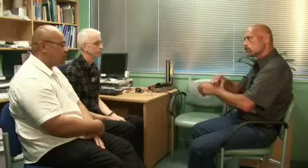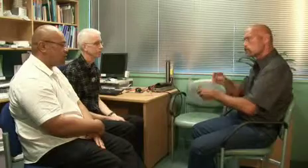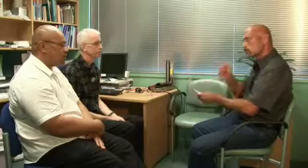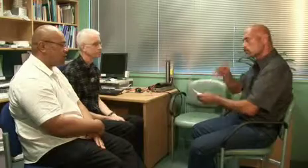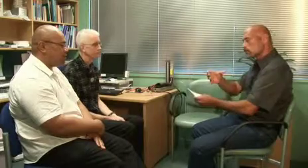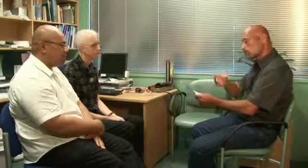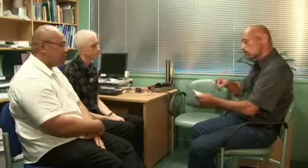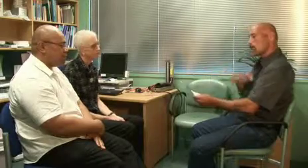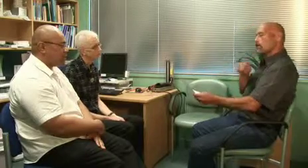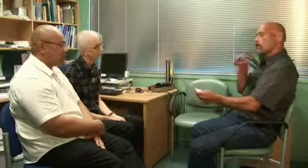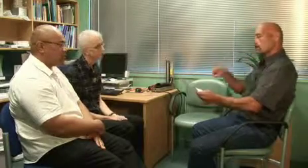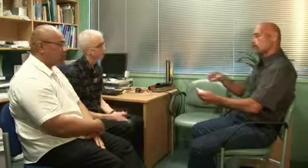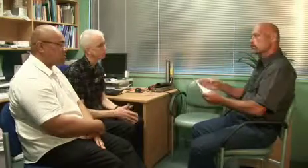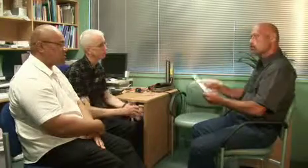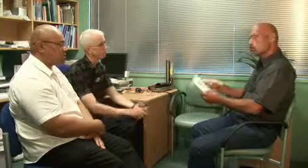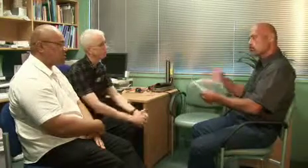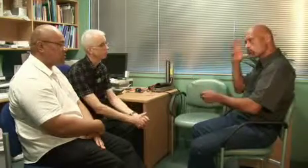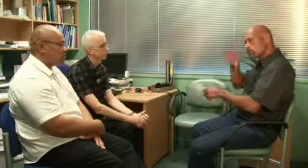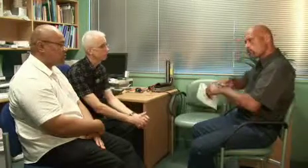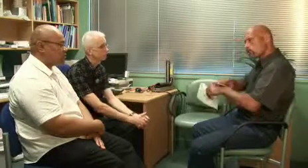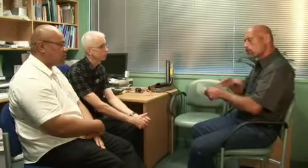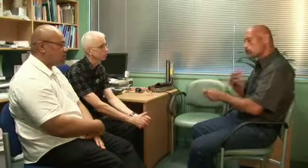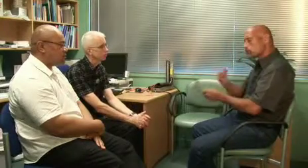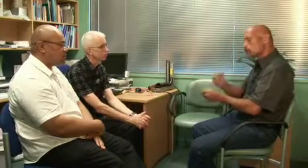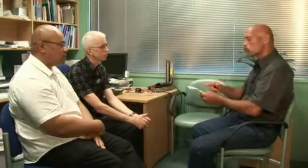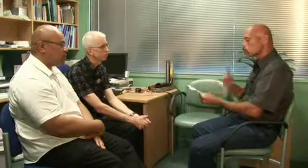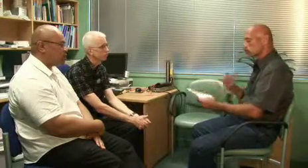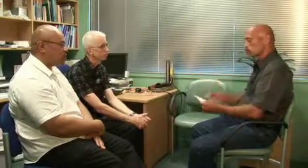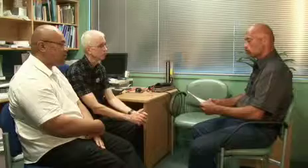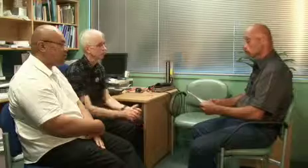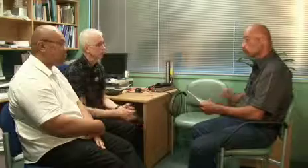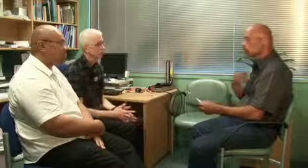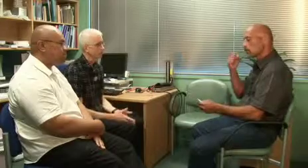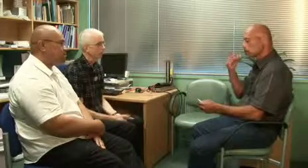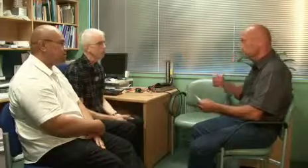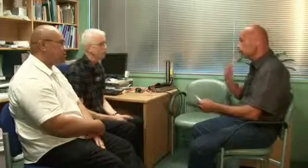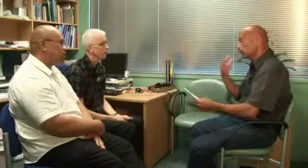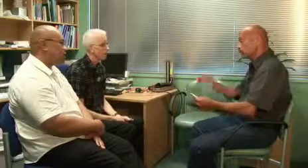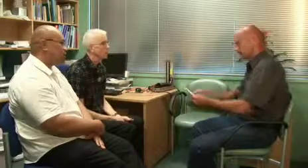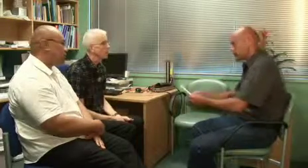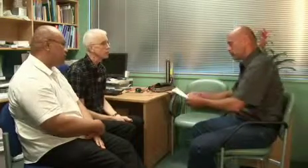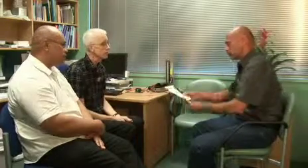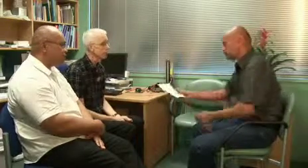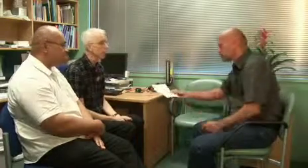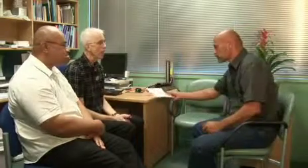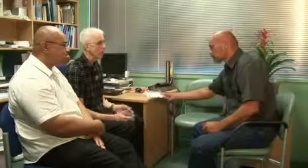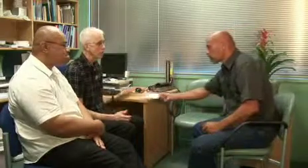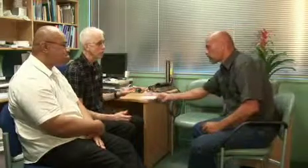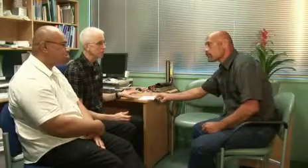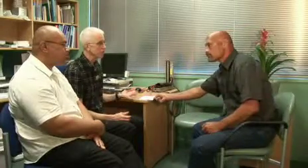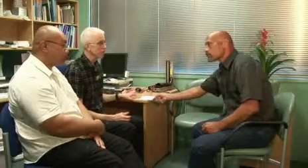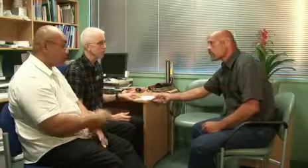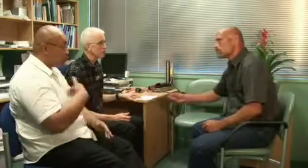for me. So like when I go to the chemist and stuff like that, I can sort of see it as well. Help me remember the name. That's great. I understand it. Great. Thanks for that.